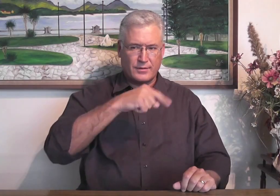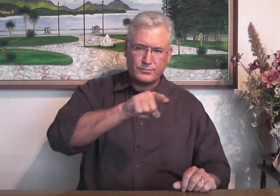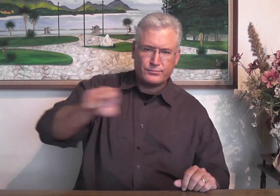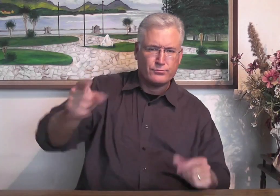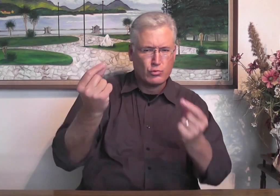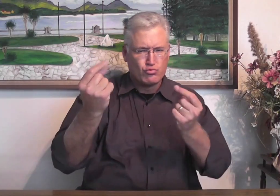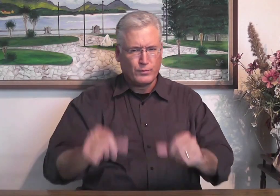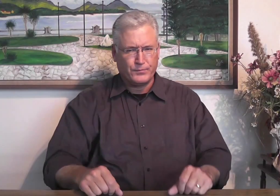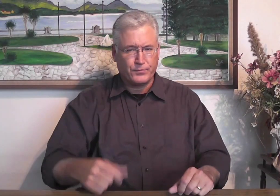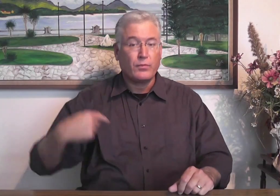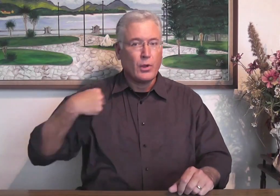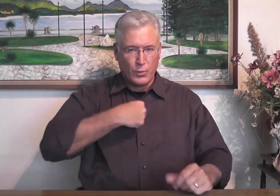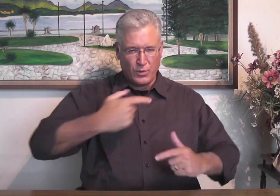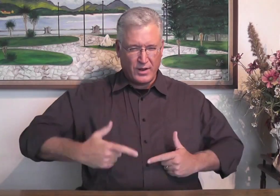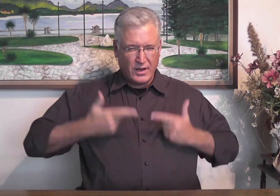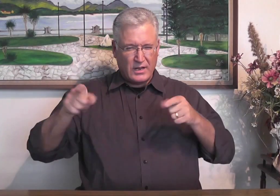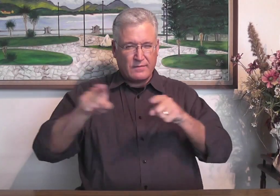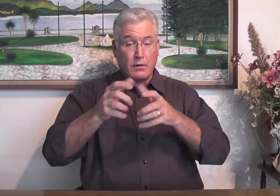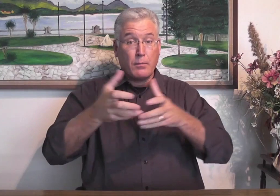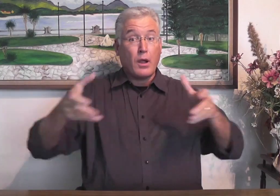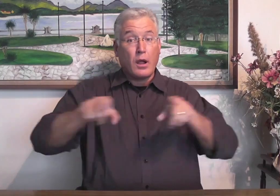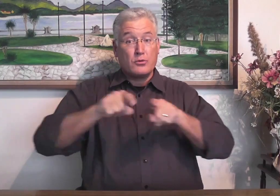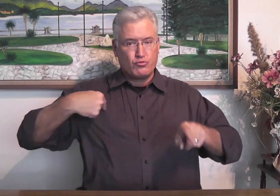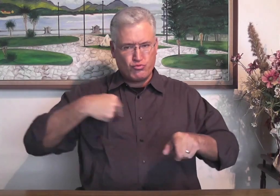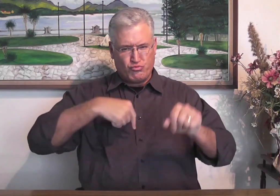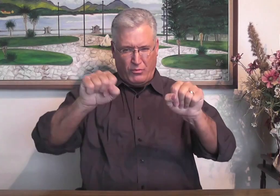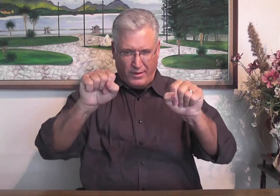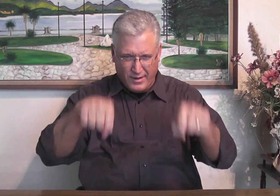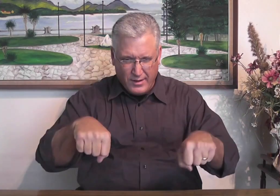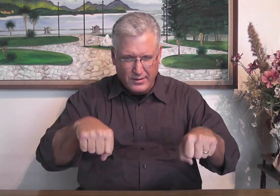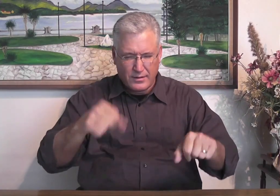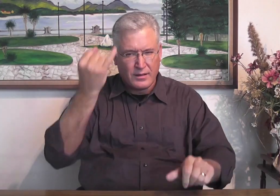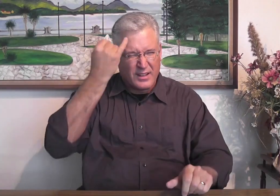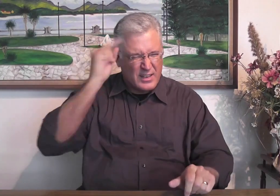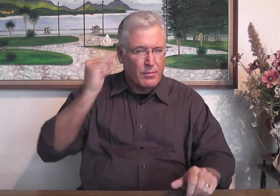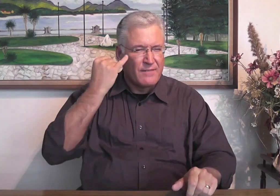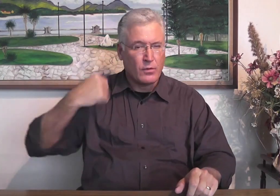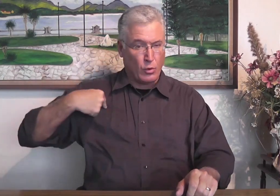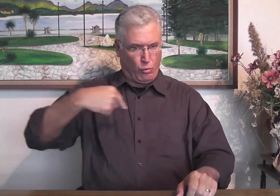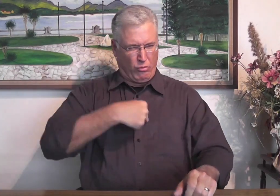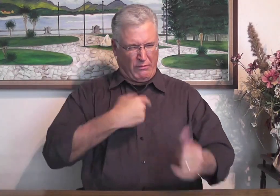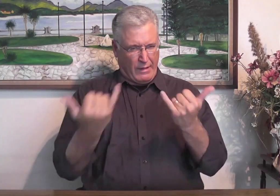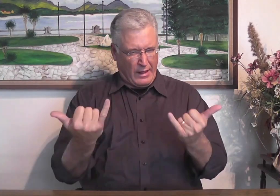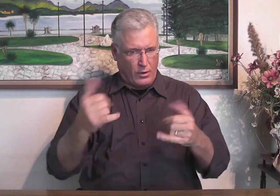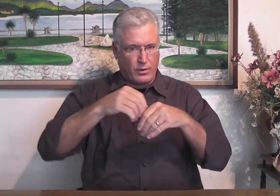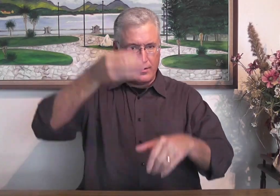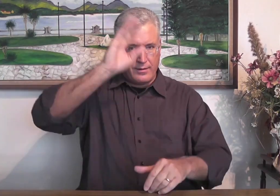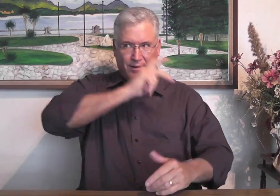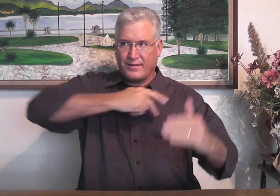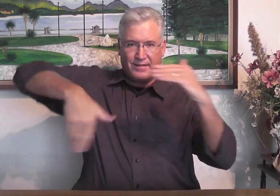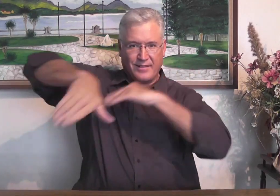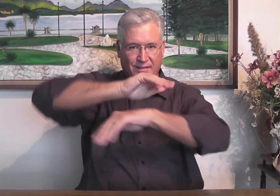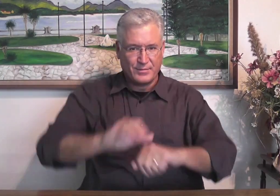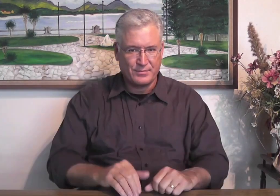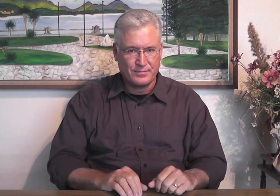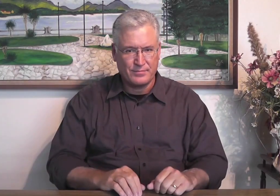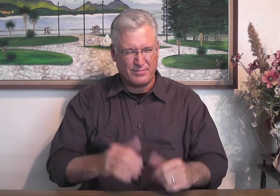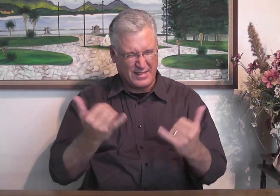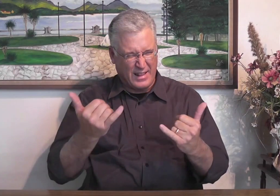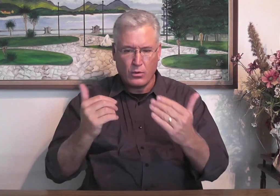God called us, he called us, to live a life here, now, as if